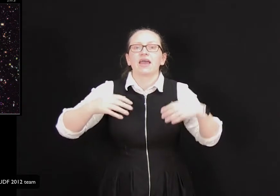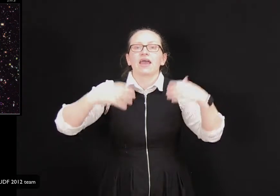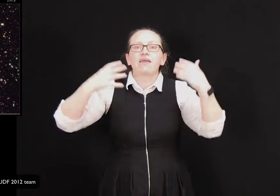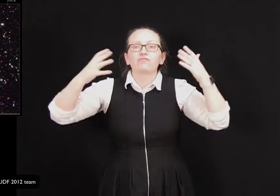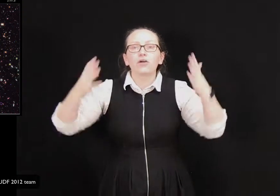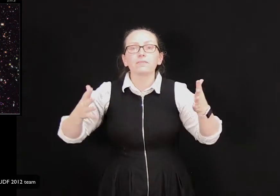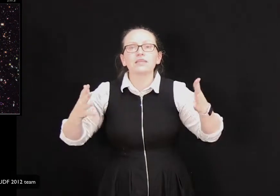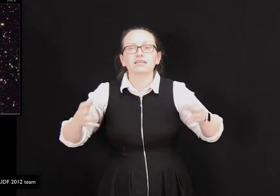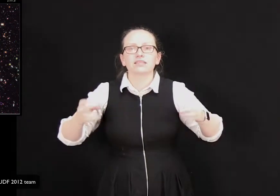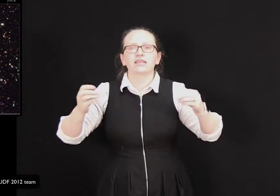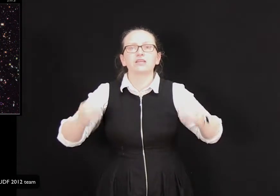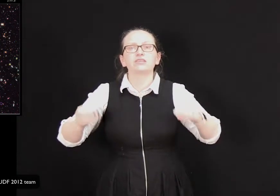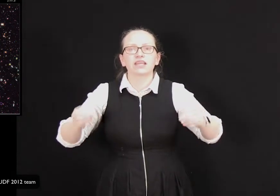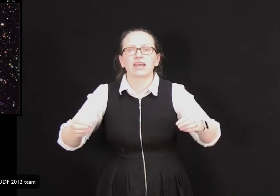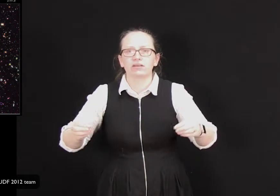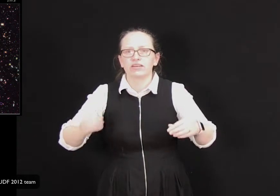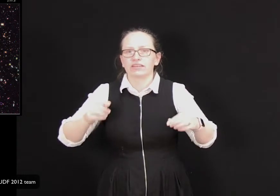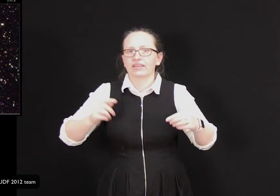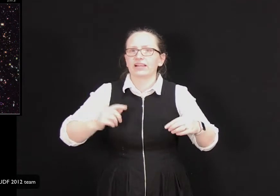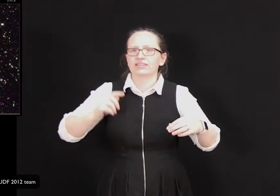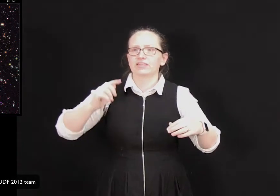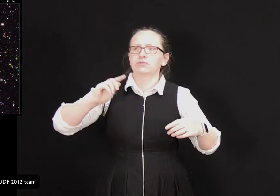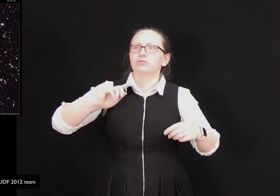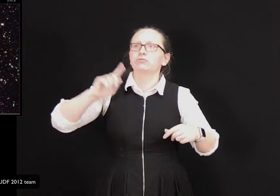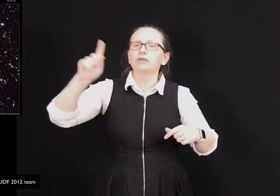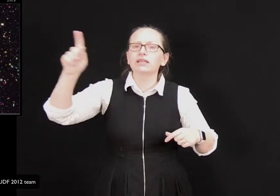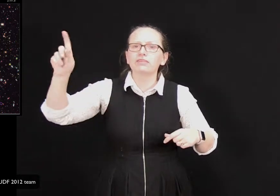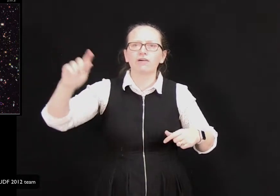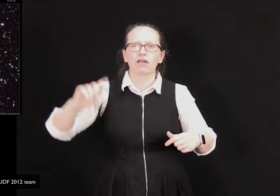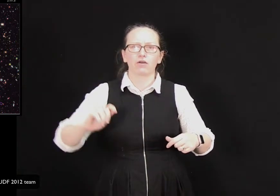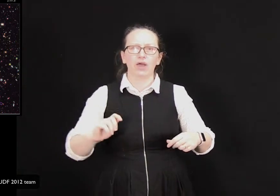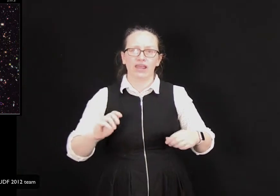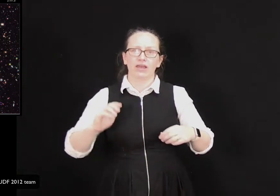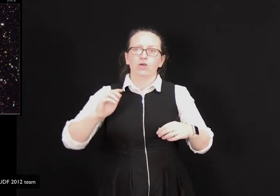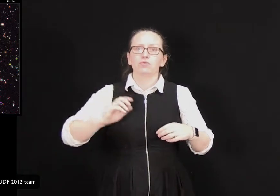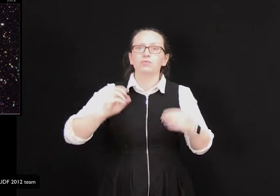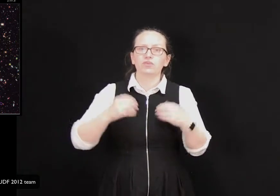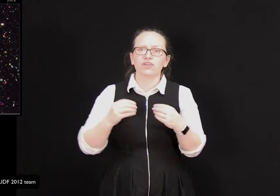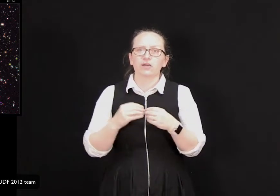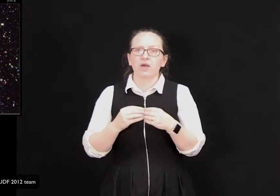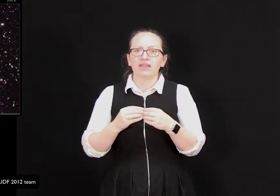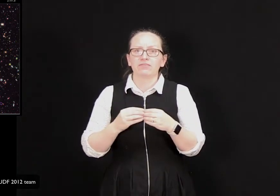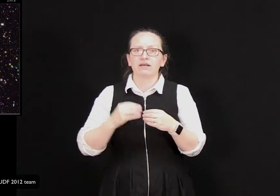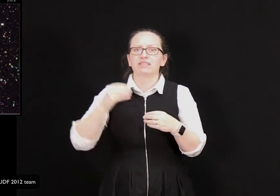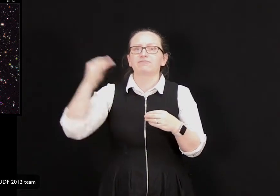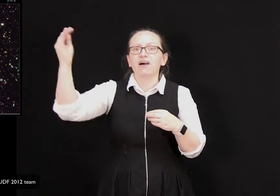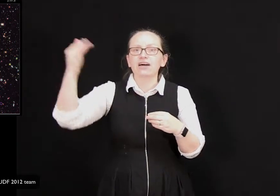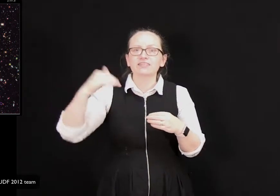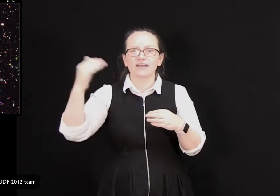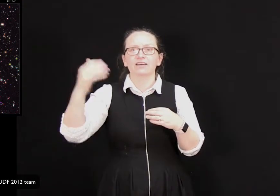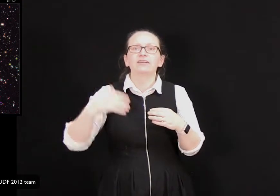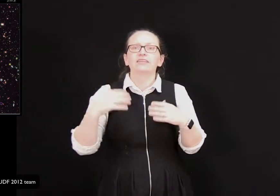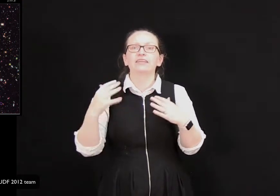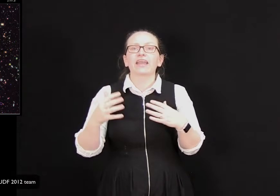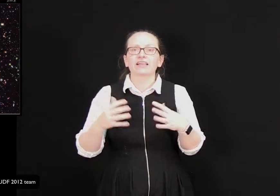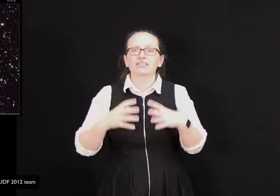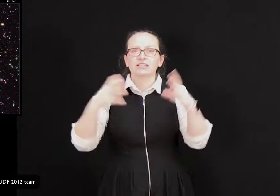And from this he could tell that galaxies which were really far away were moving away from us faster than galaxies